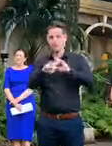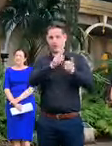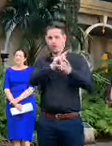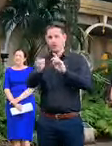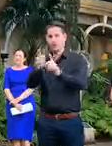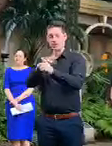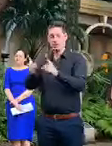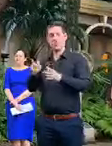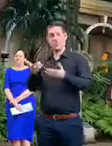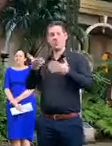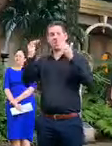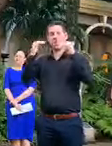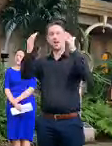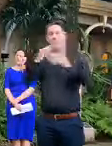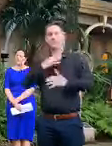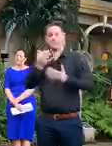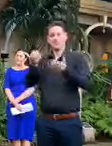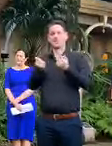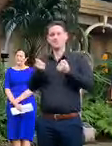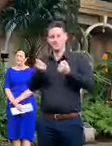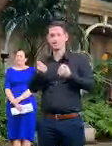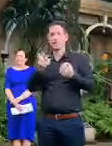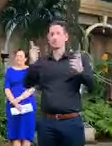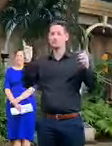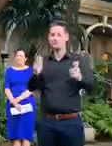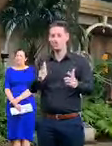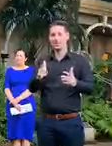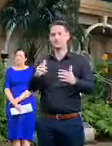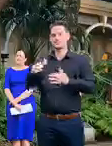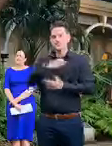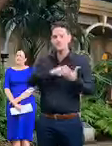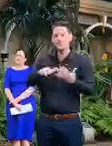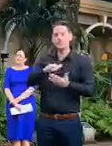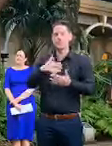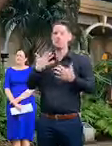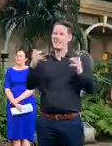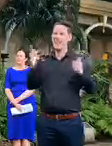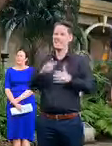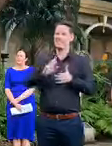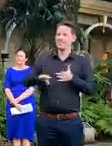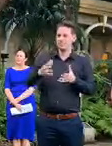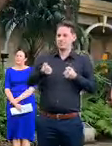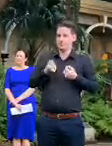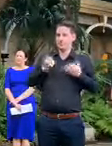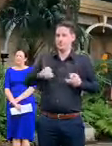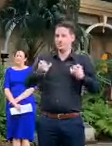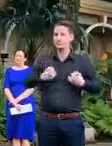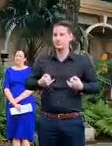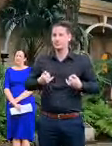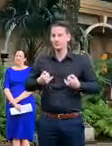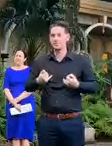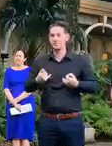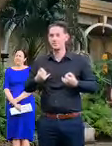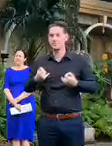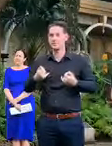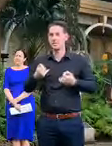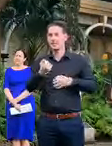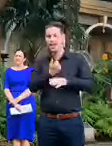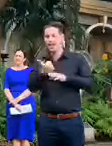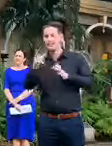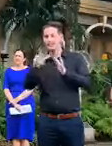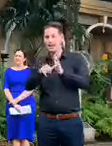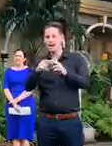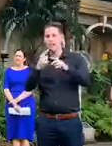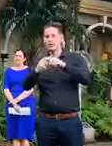single day and if we do that we will be able to reduce the rate of infection reduce the number of people infected by each positive case